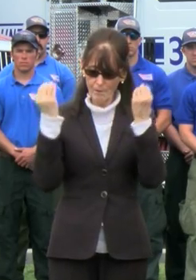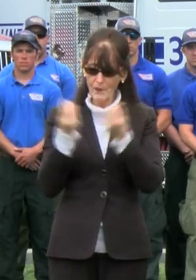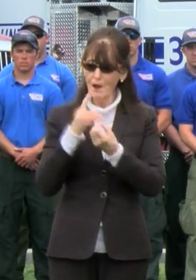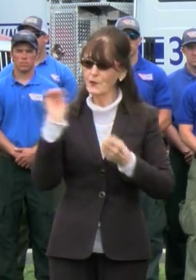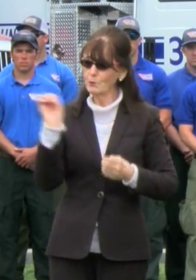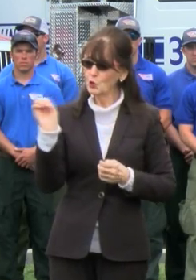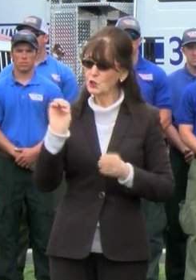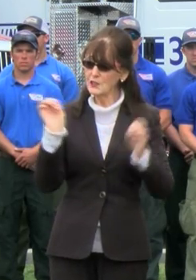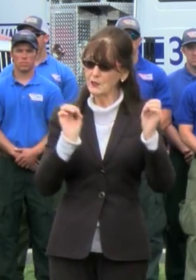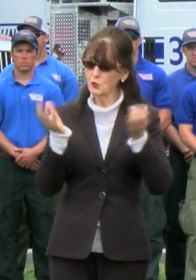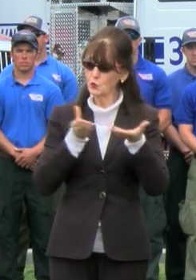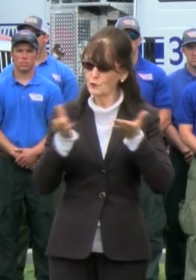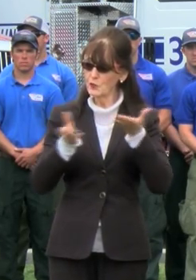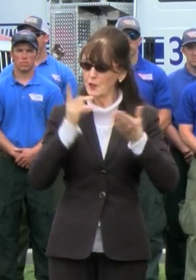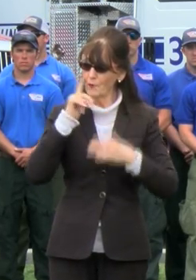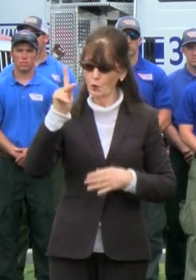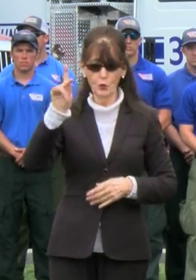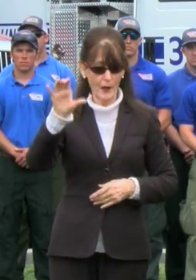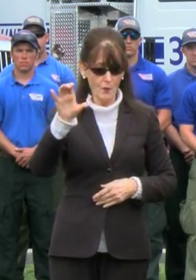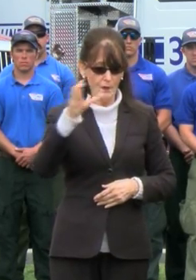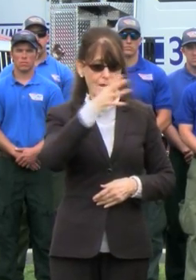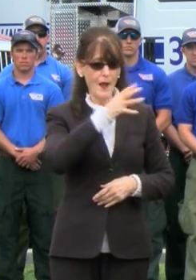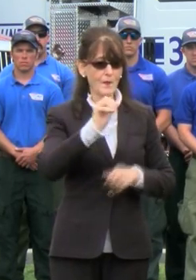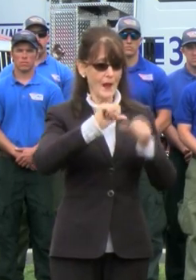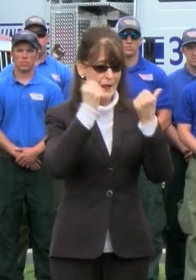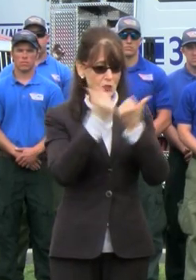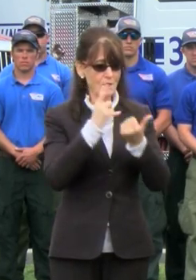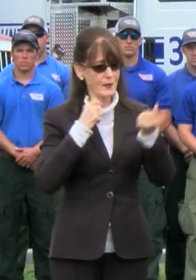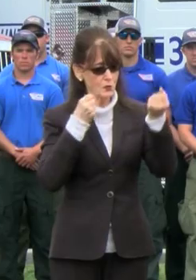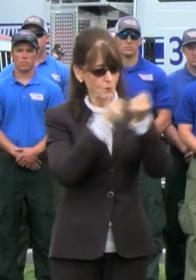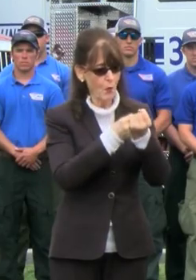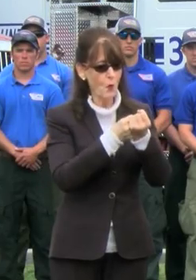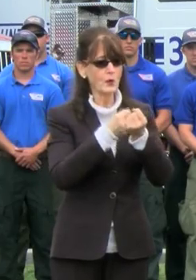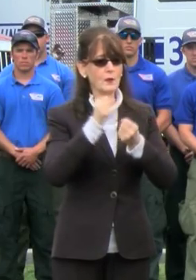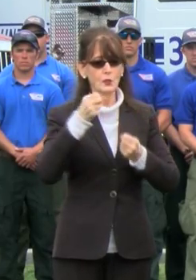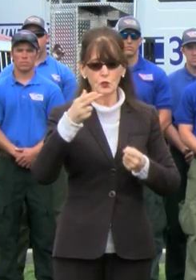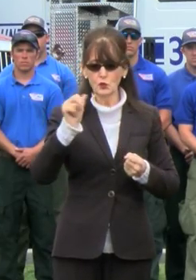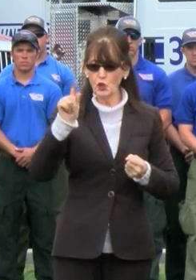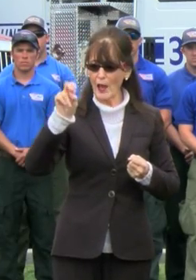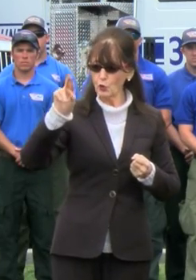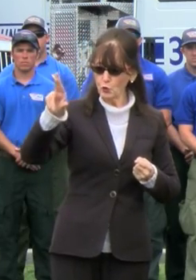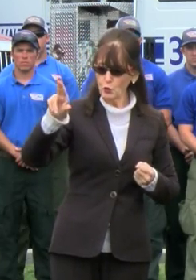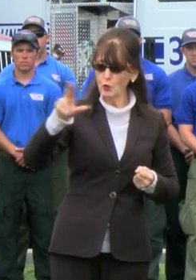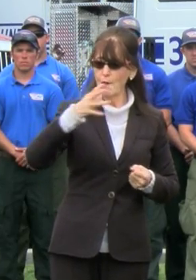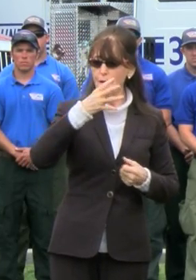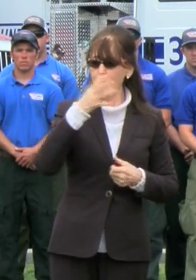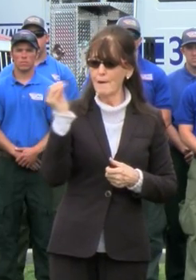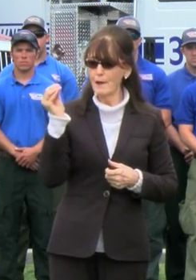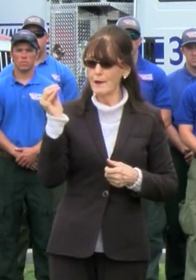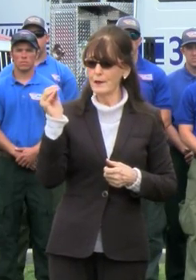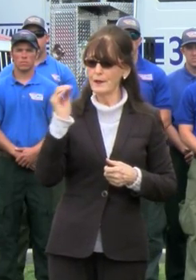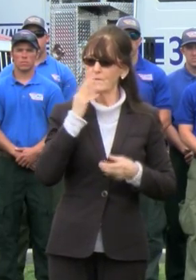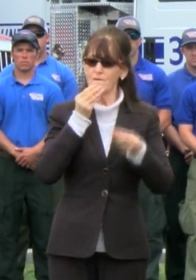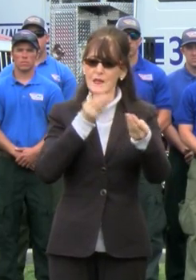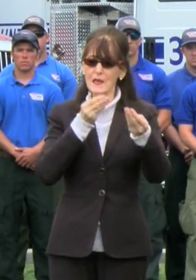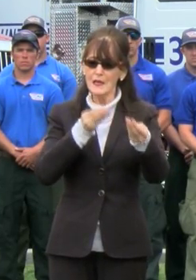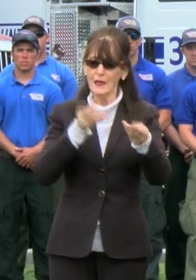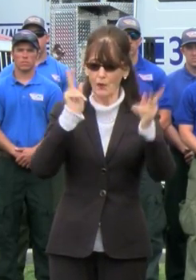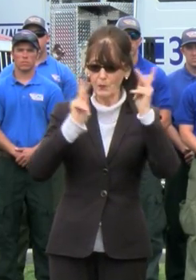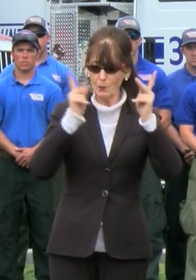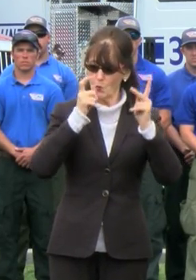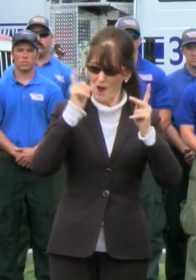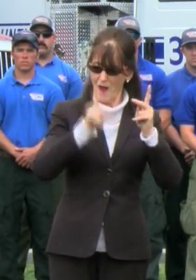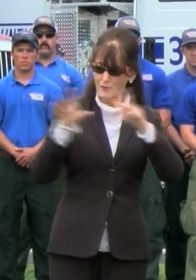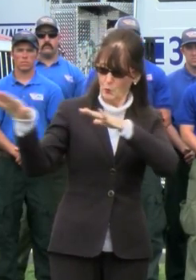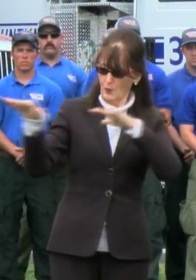Services for the County of Kern and the agencies that support the shelter and feeding of people who